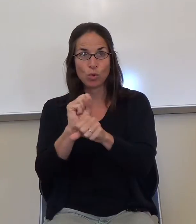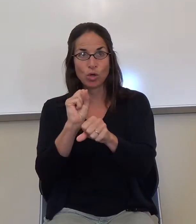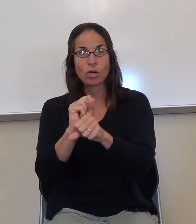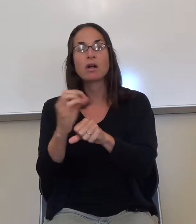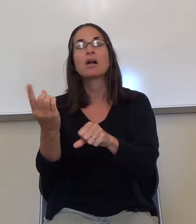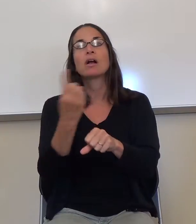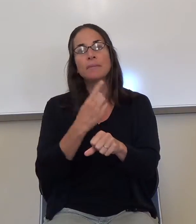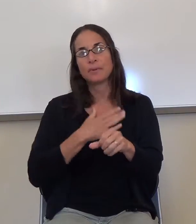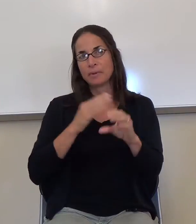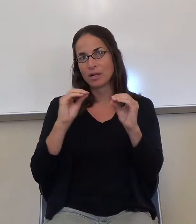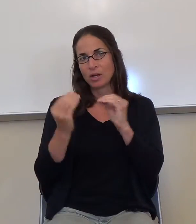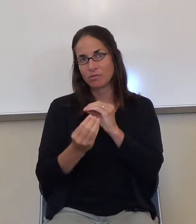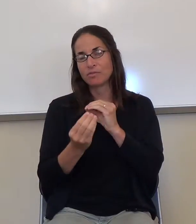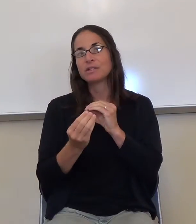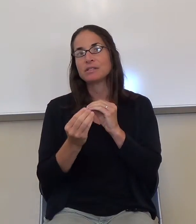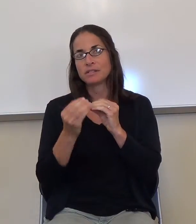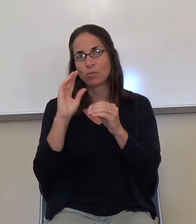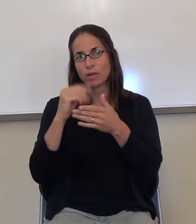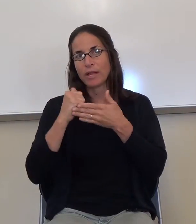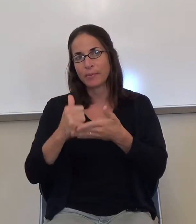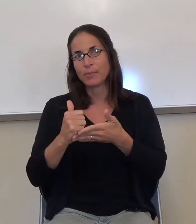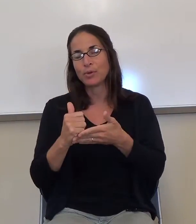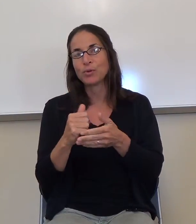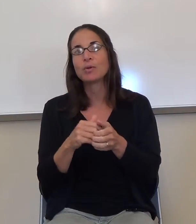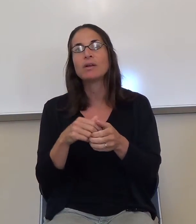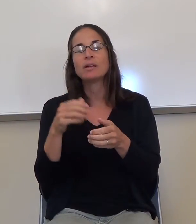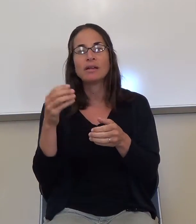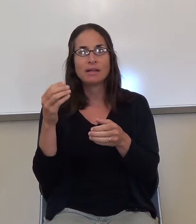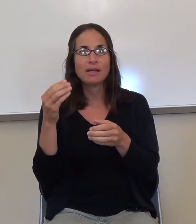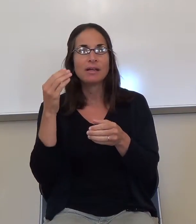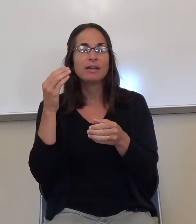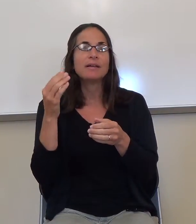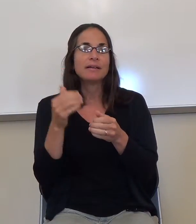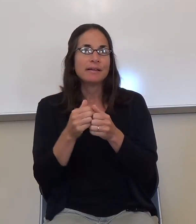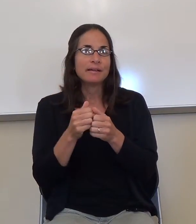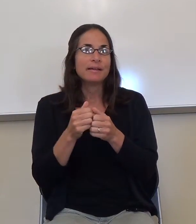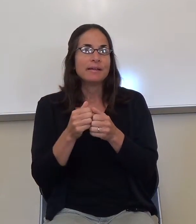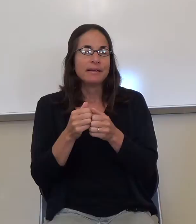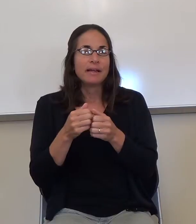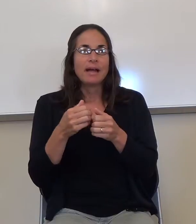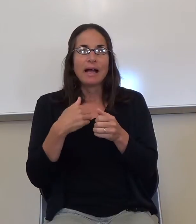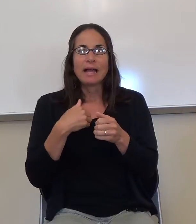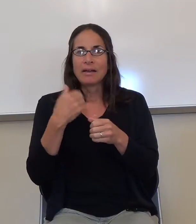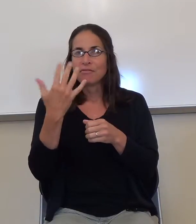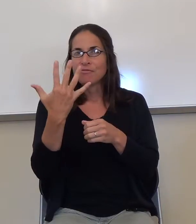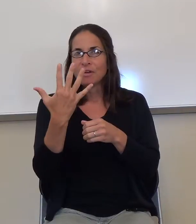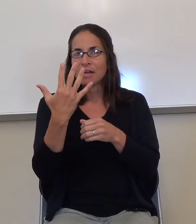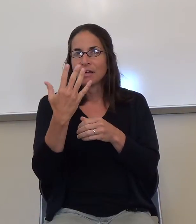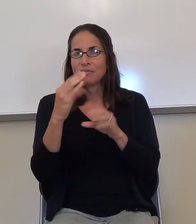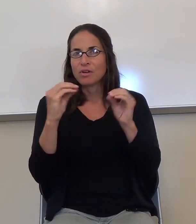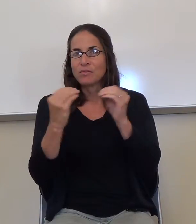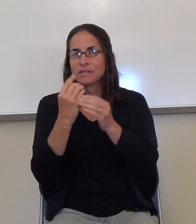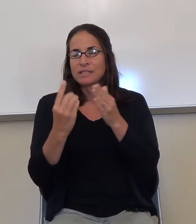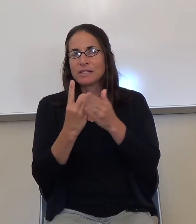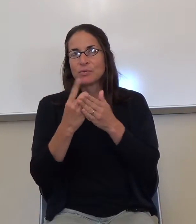people can't make it to my office during office hours. I only have five office hours a week, which is not very much,